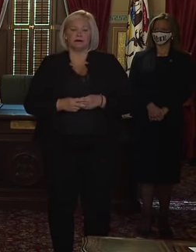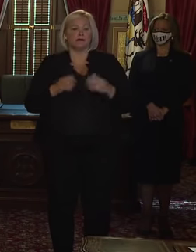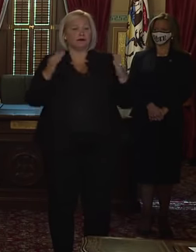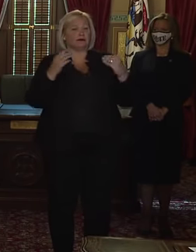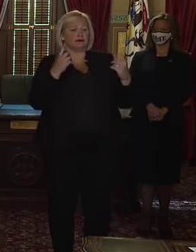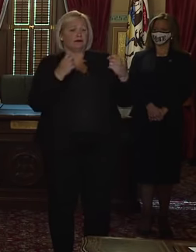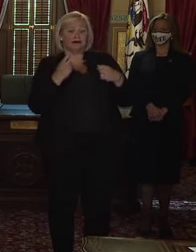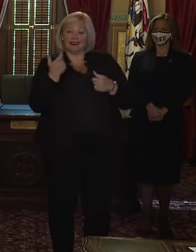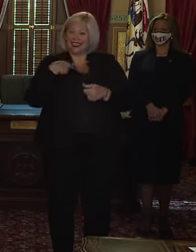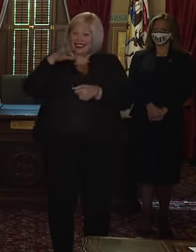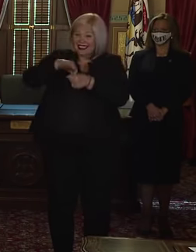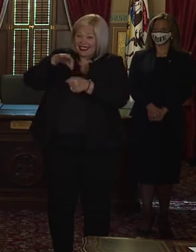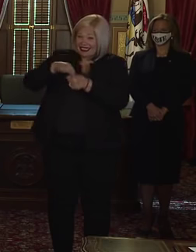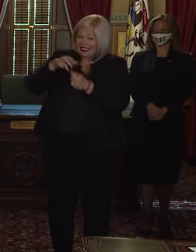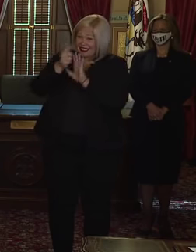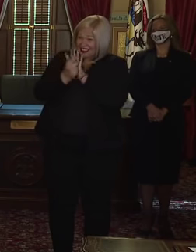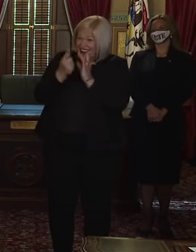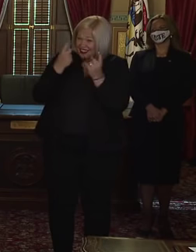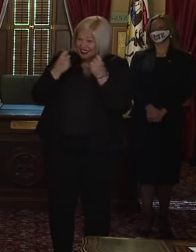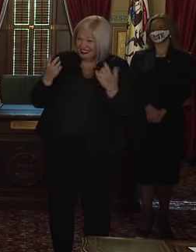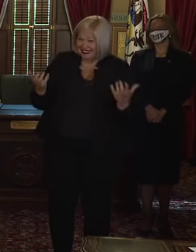Any election law questions?